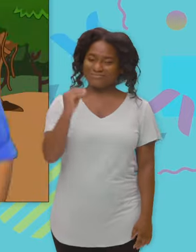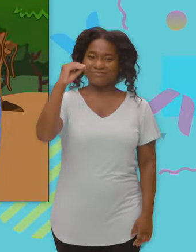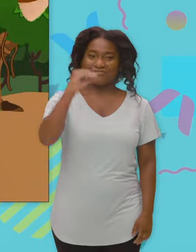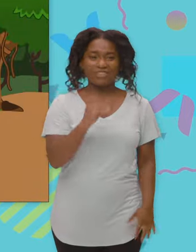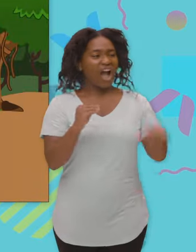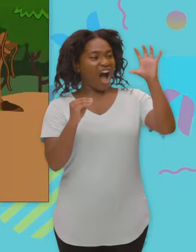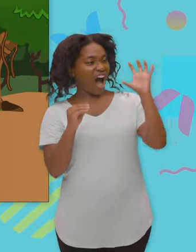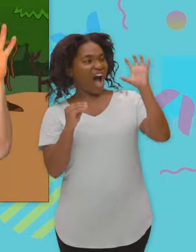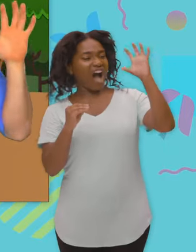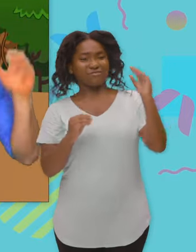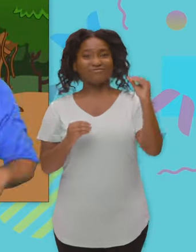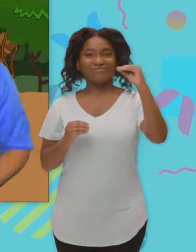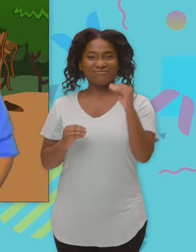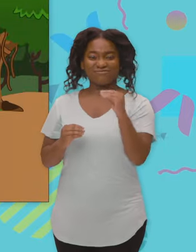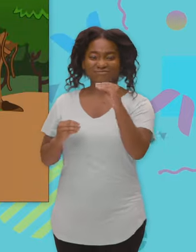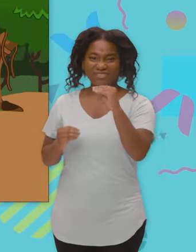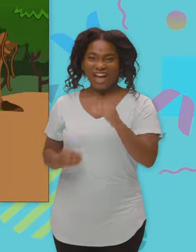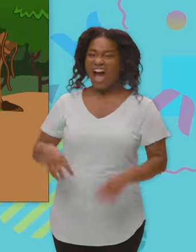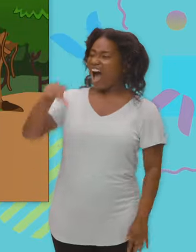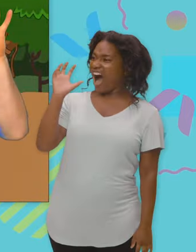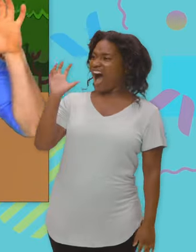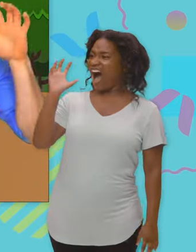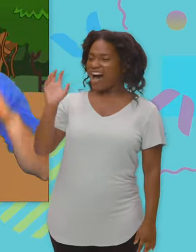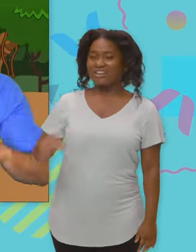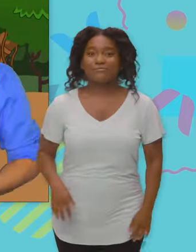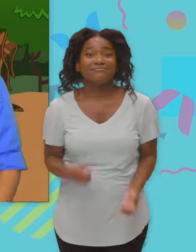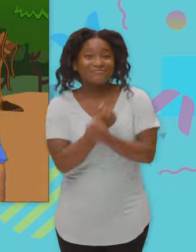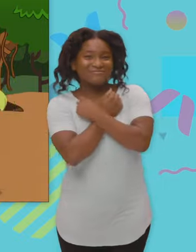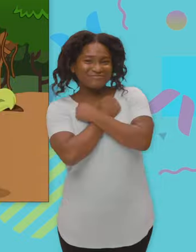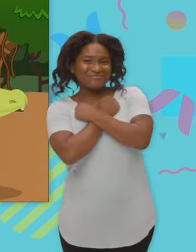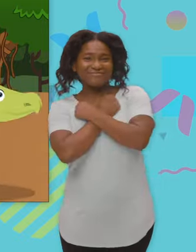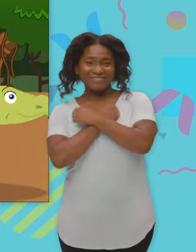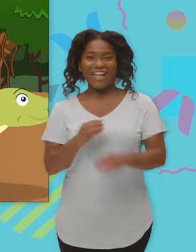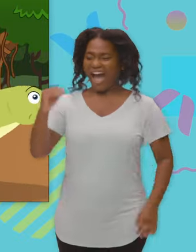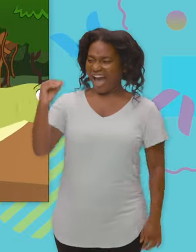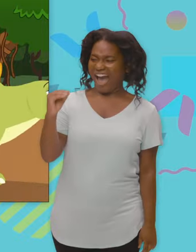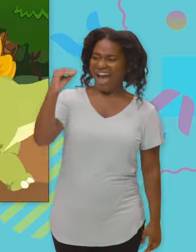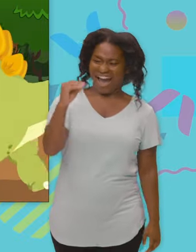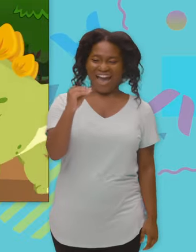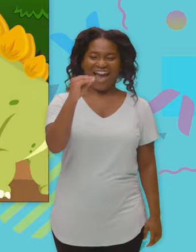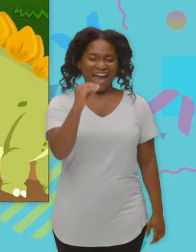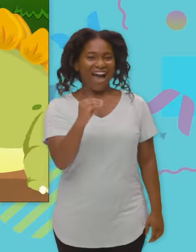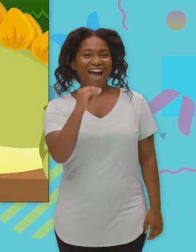Dinosaur! Roar! Dinosaur! Roar! Oh, I love Dinosaur!